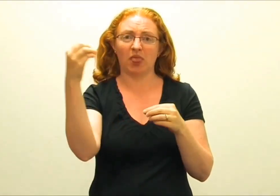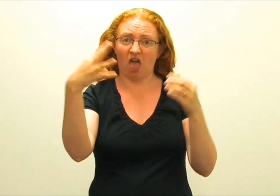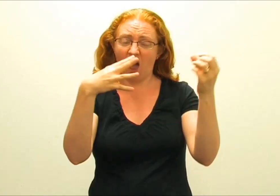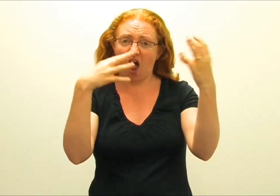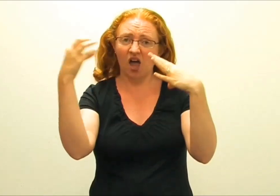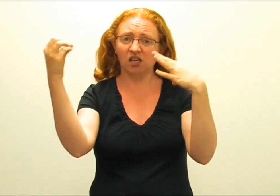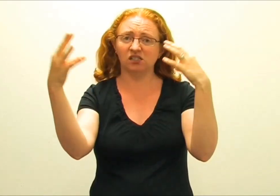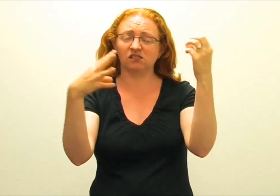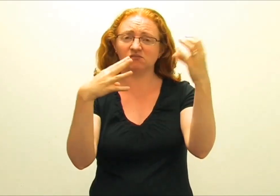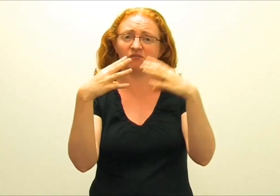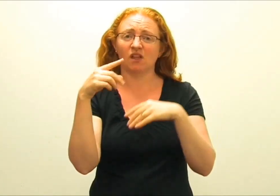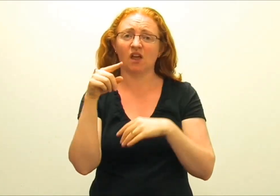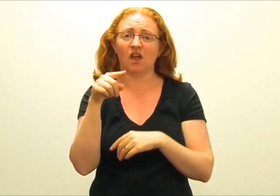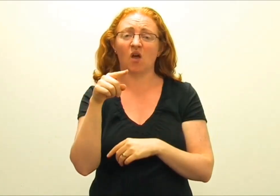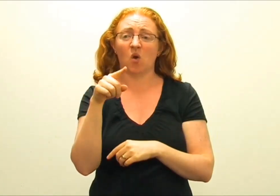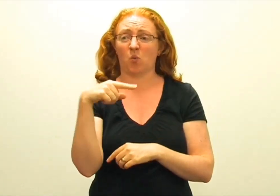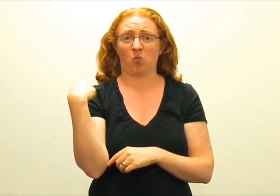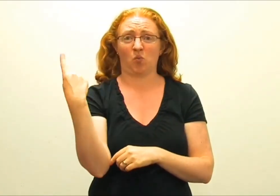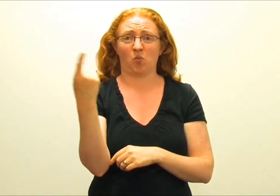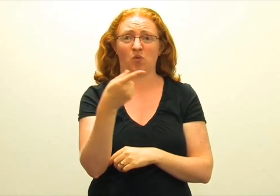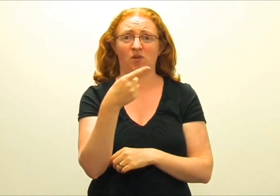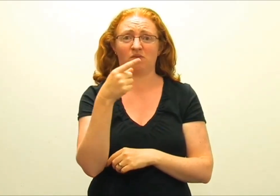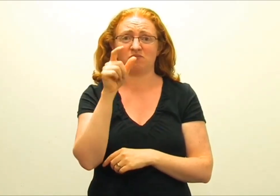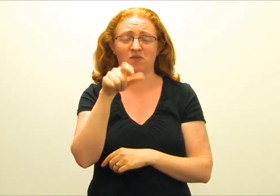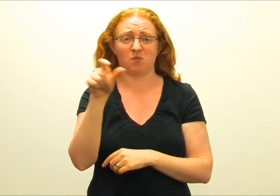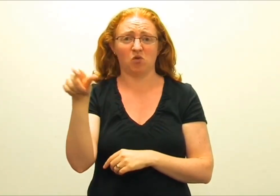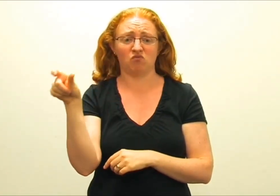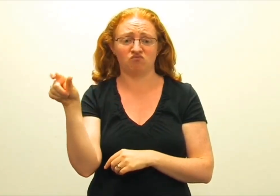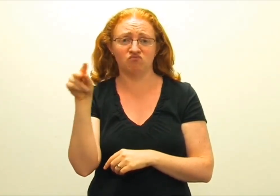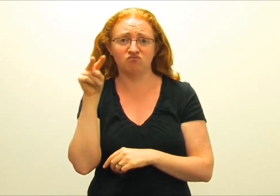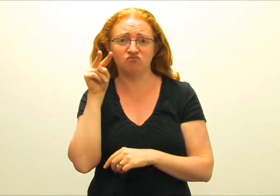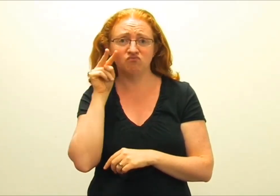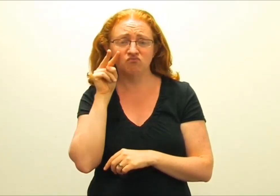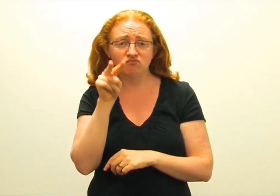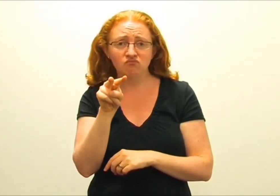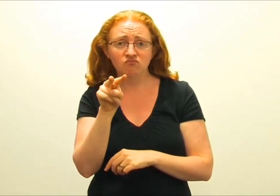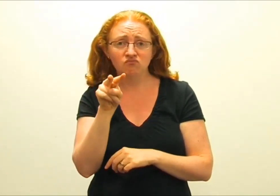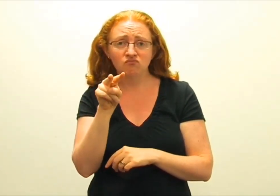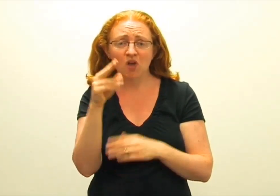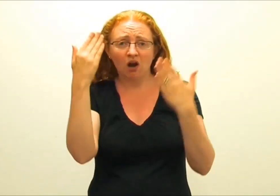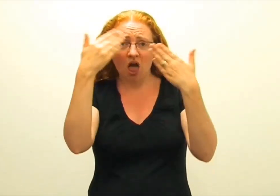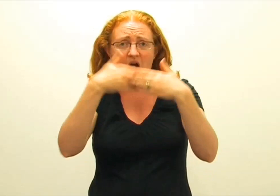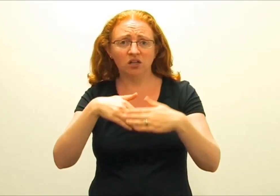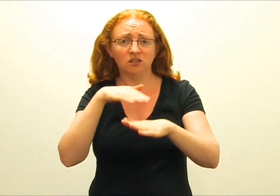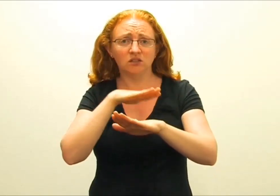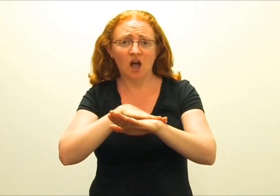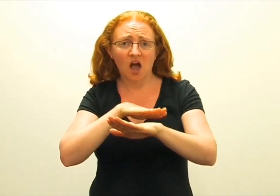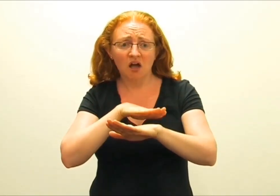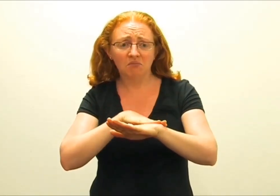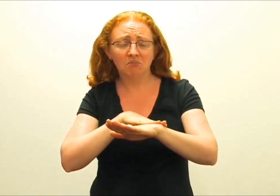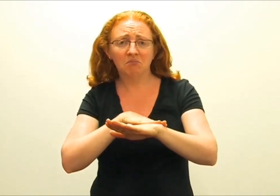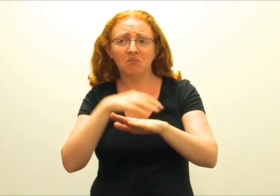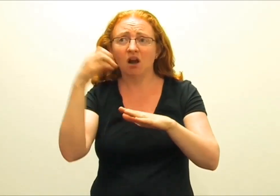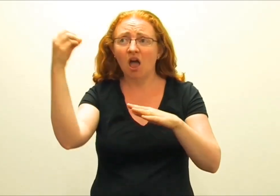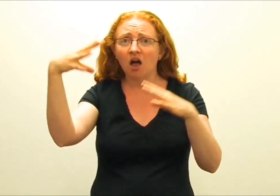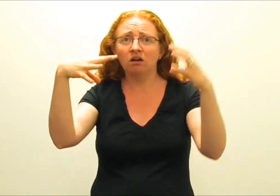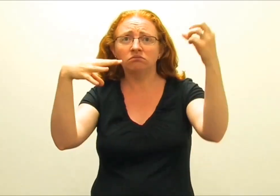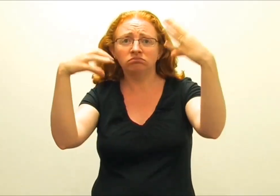So they use lights in their art installations. So people can come along and look at night time and